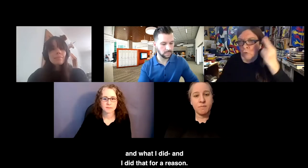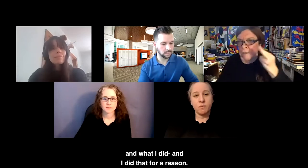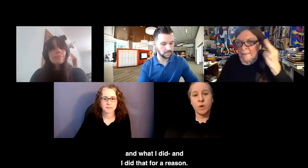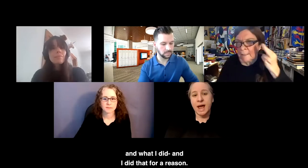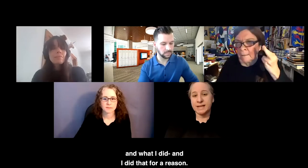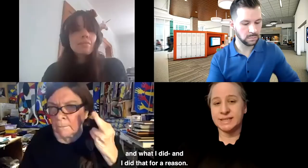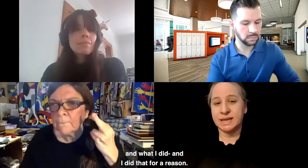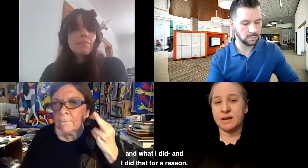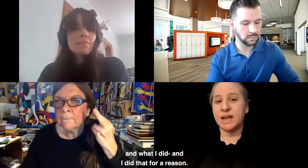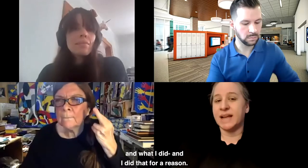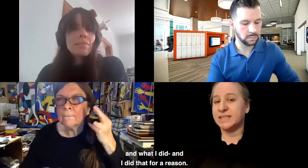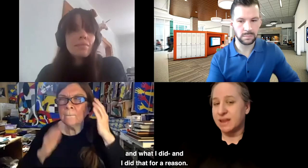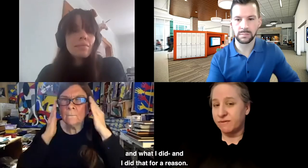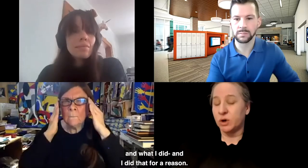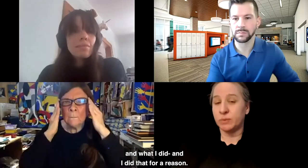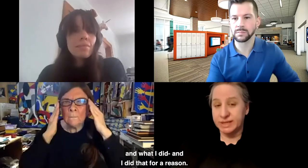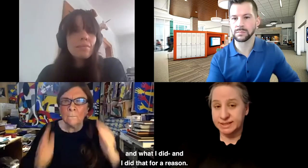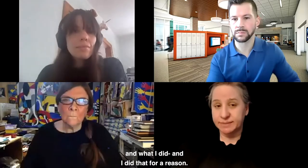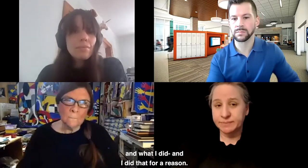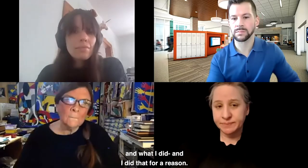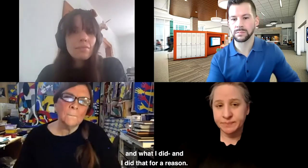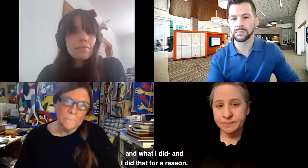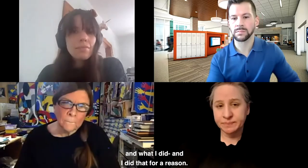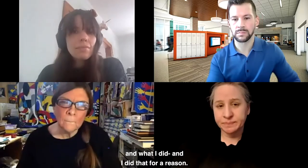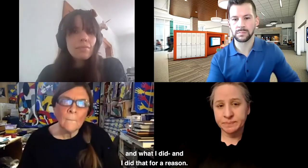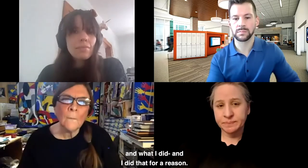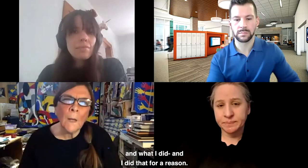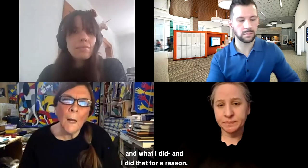And what I did, and I did that for a reason.